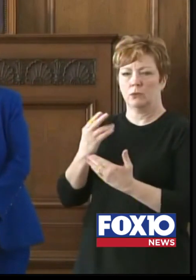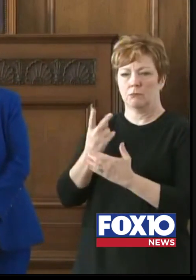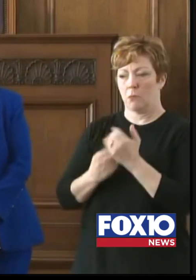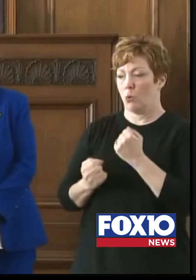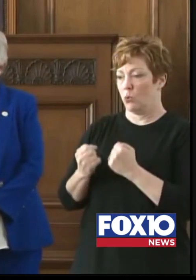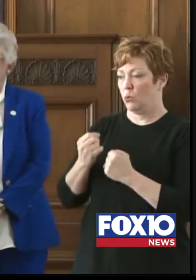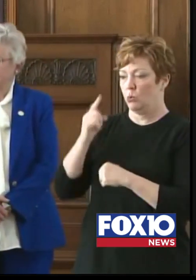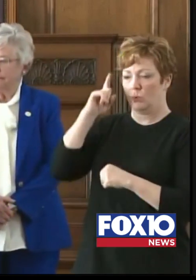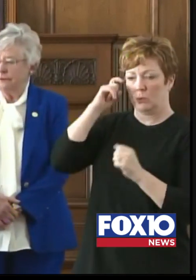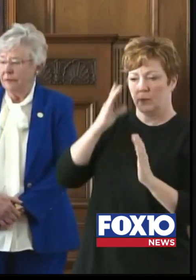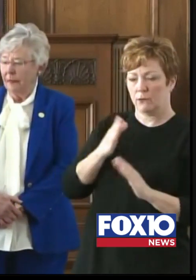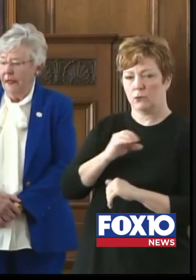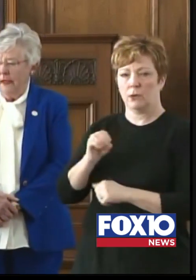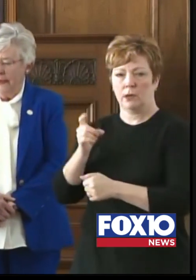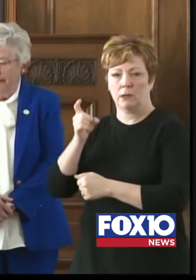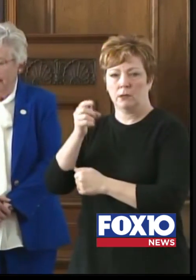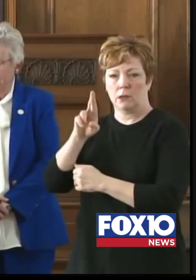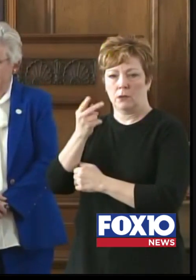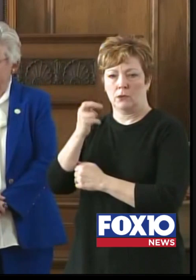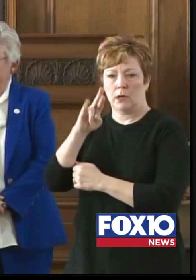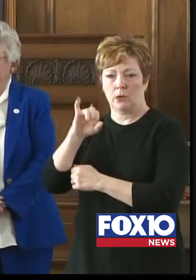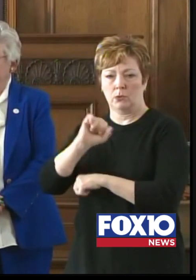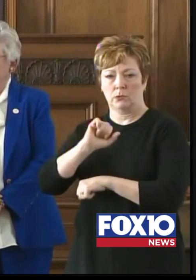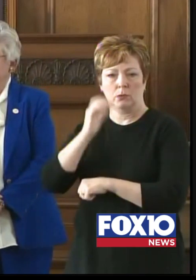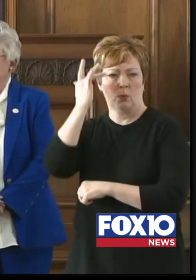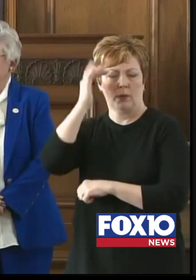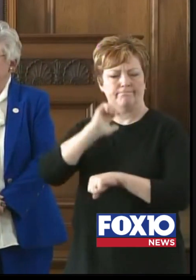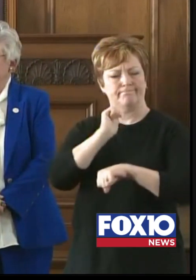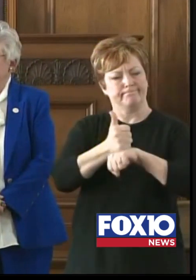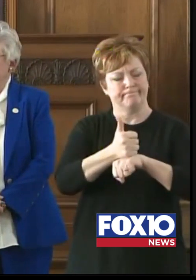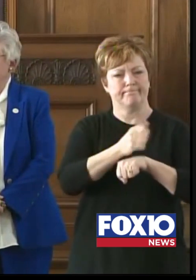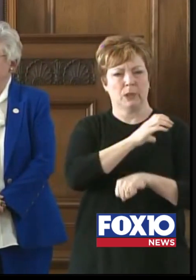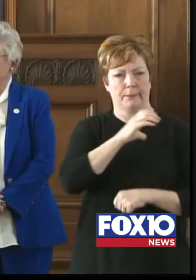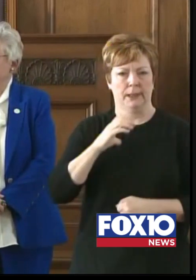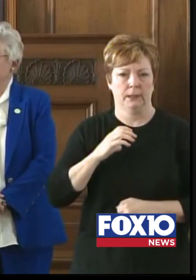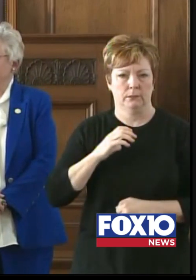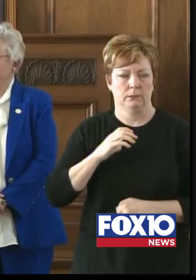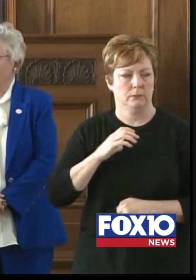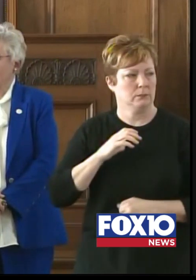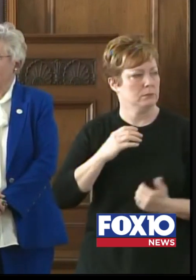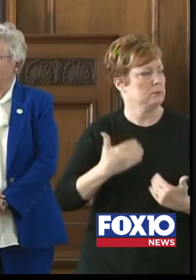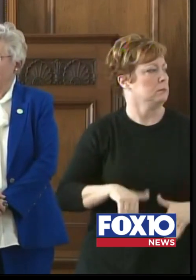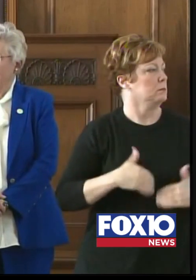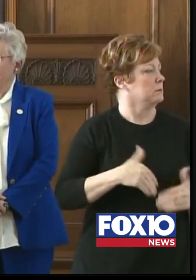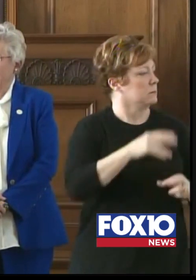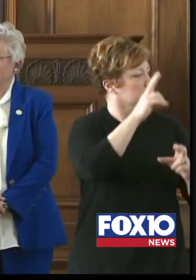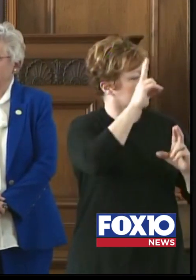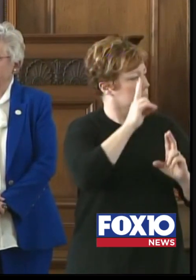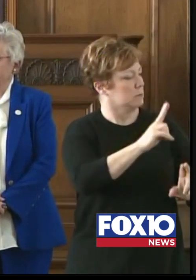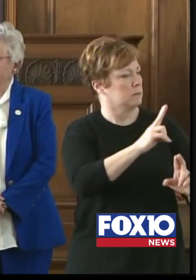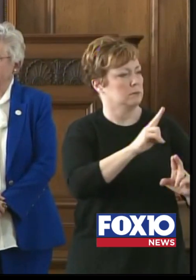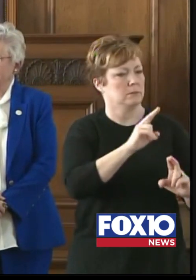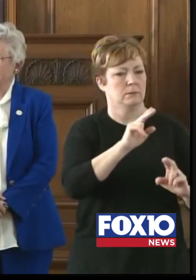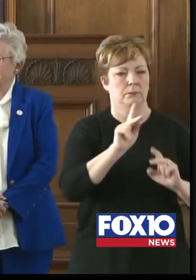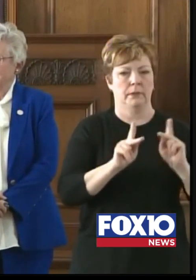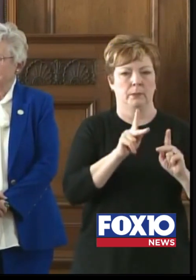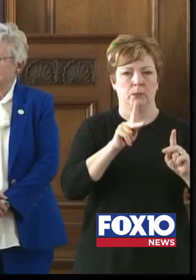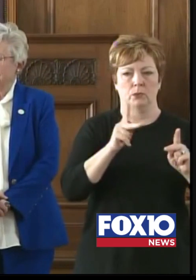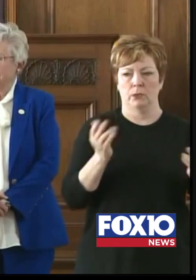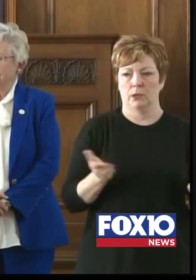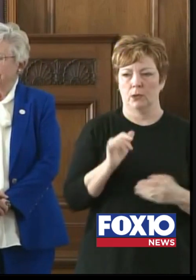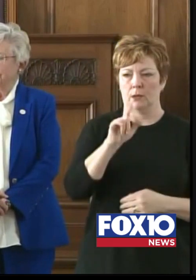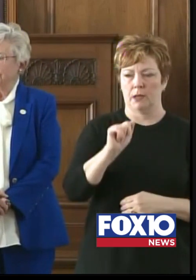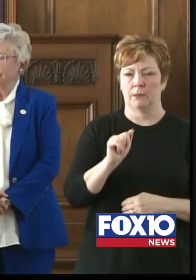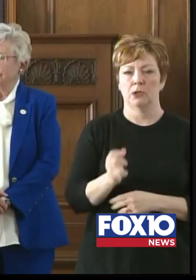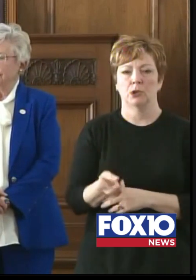for establishing this committee of very distinguished members of Alabama's community. We have two